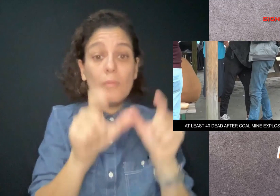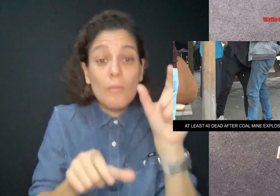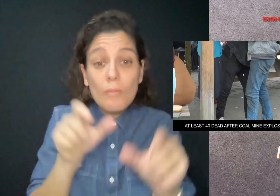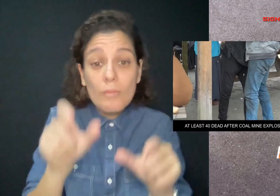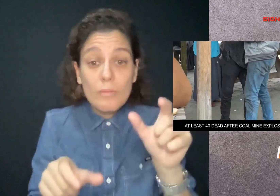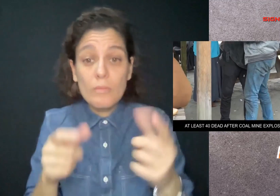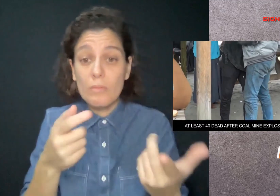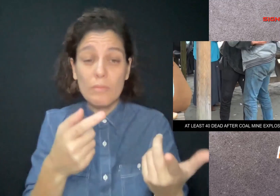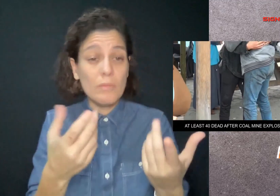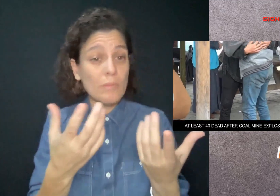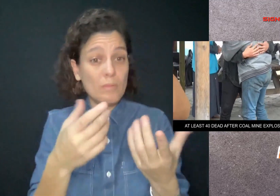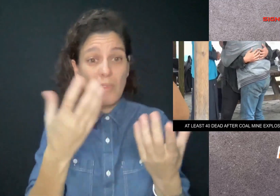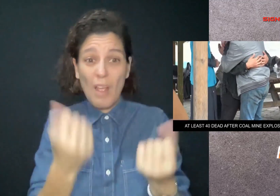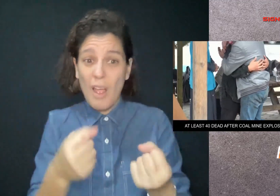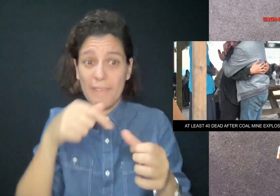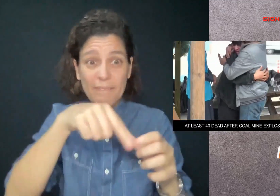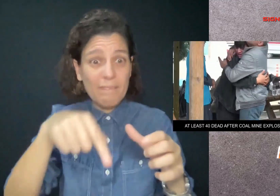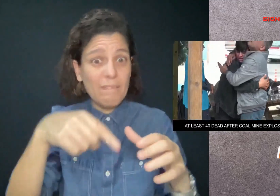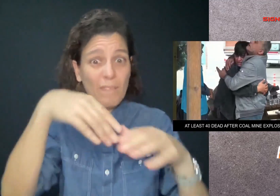Dozens of people are still trapped in the rubble.